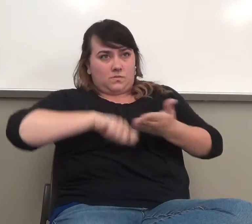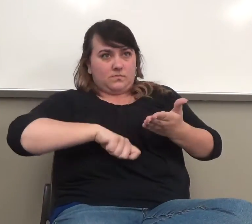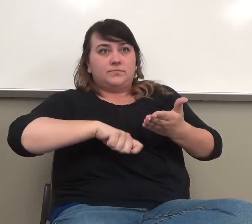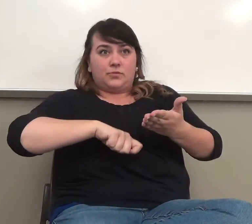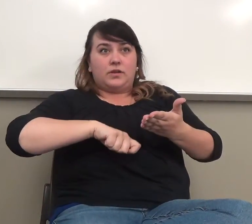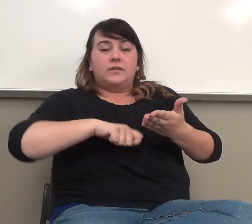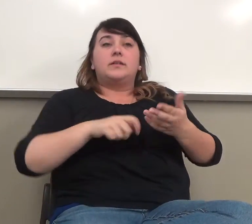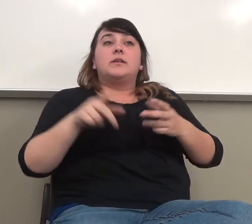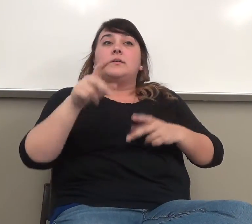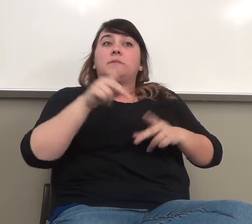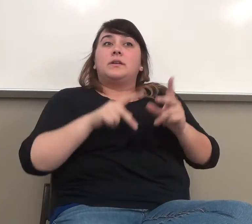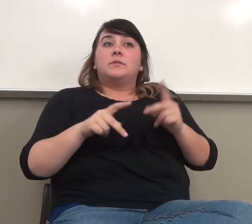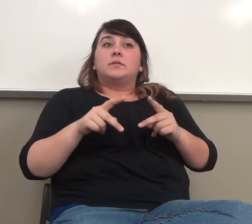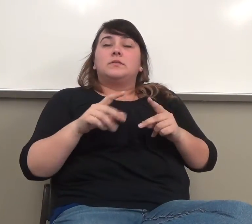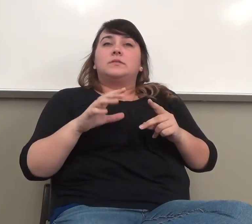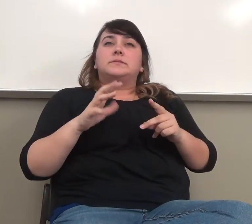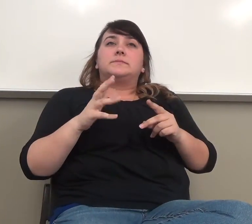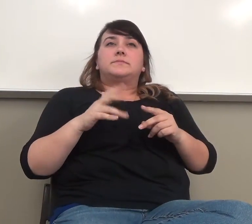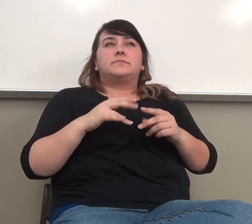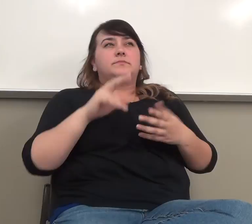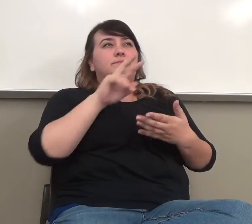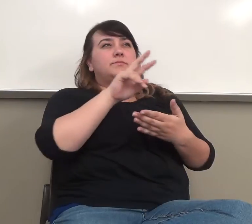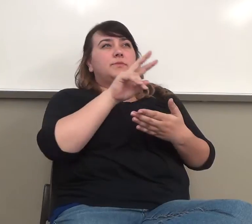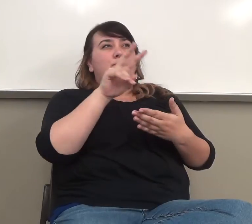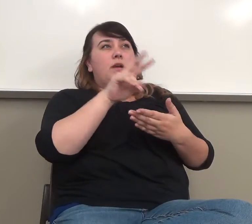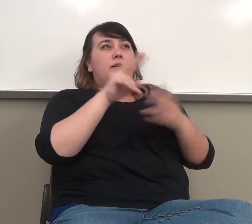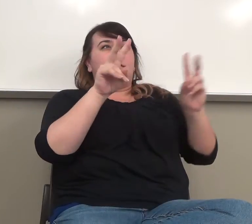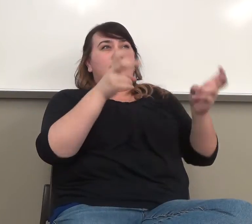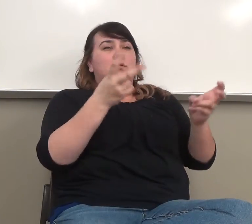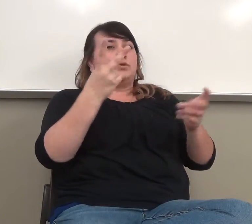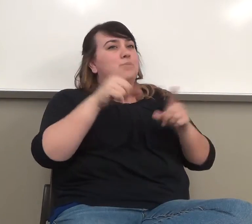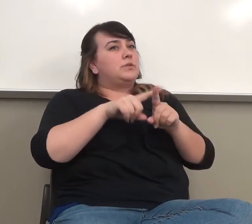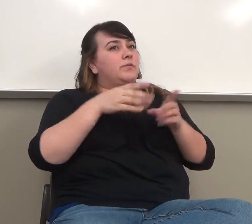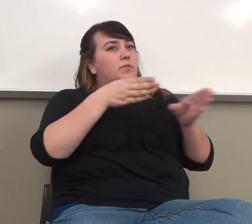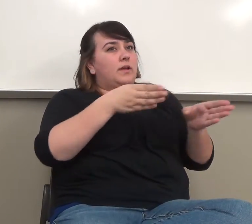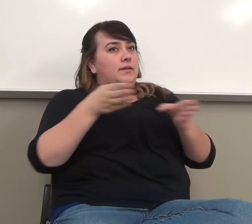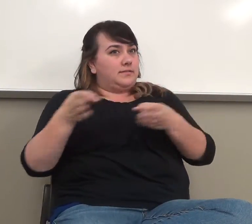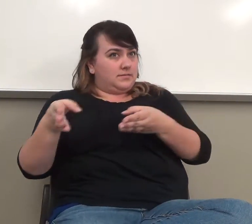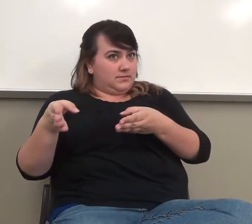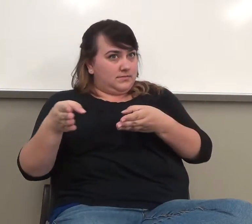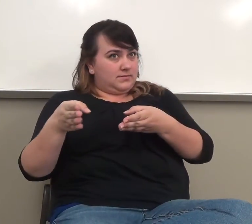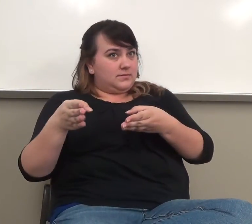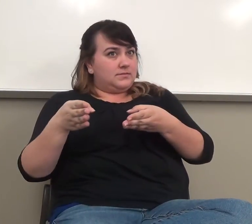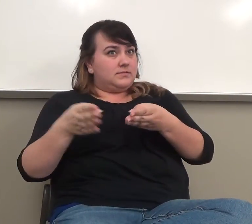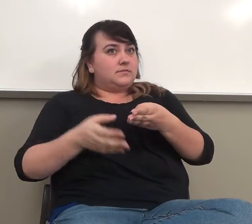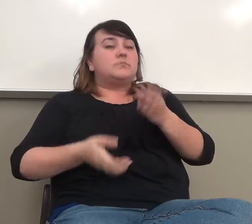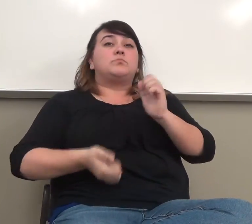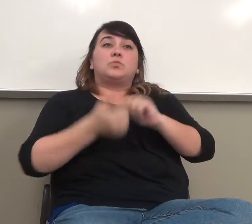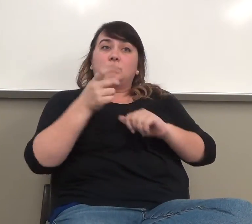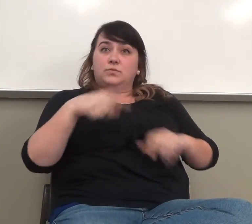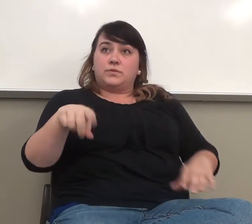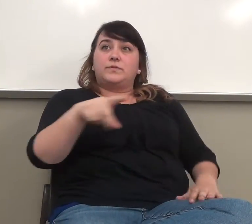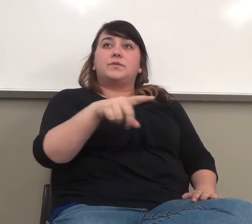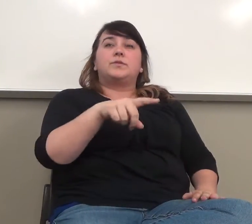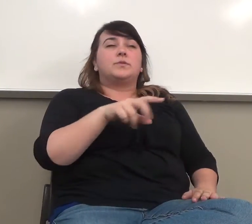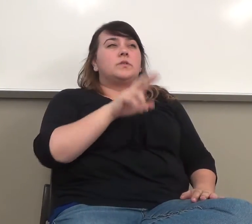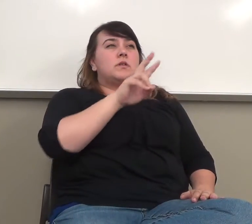People read the prompt two ways. Most people read the